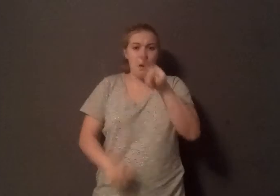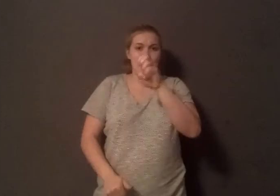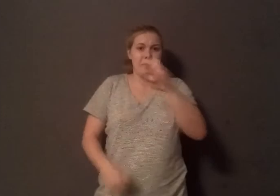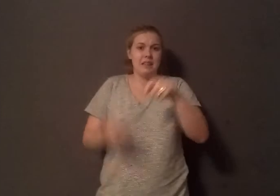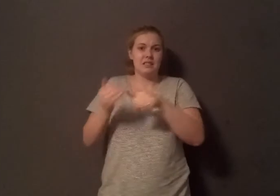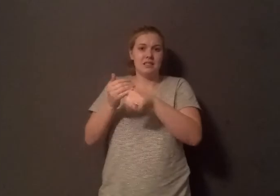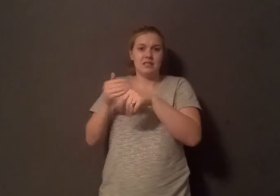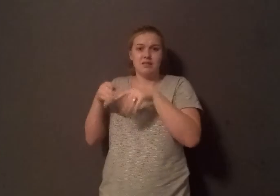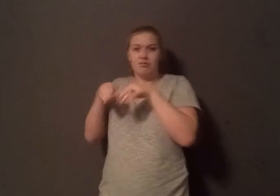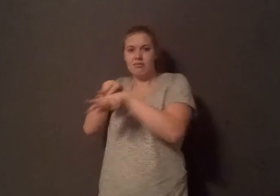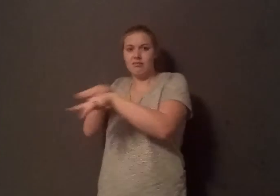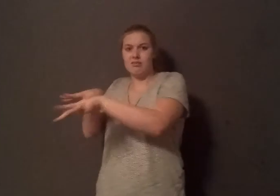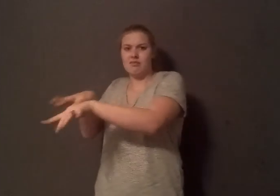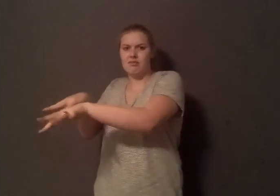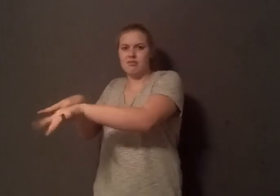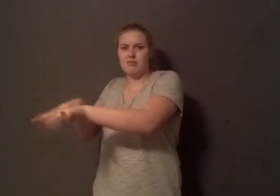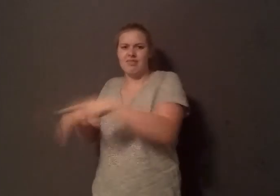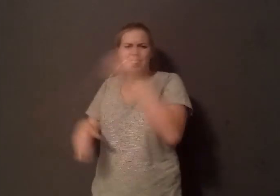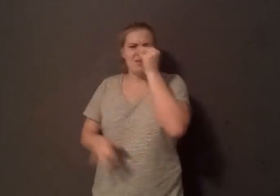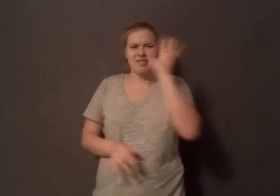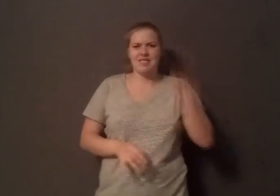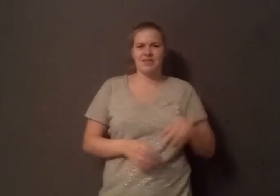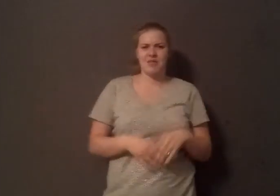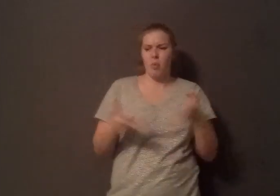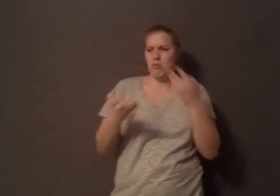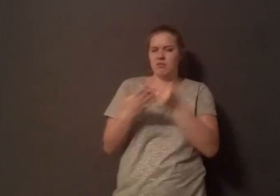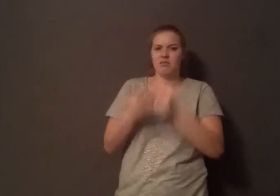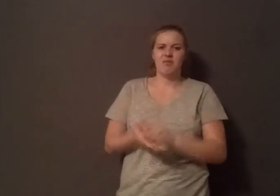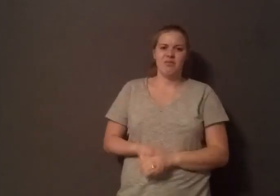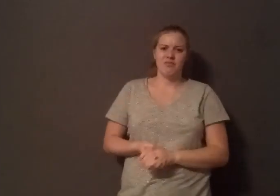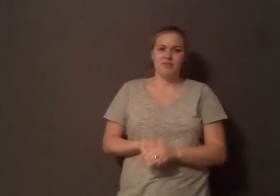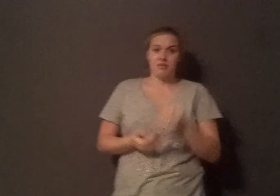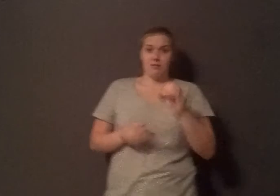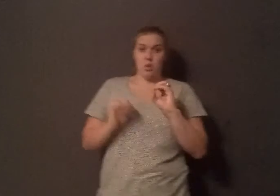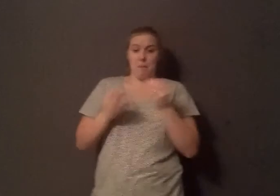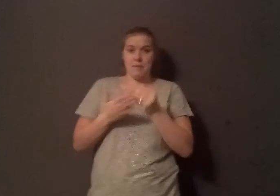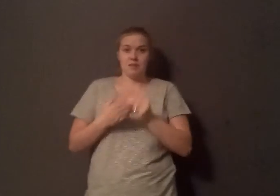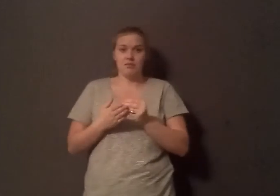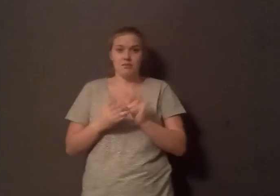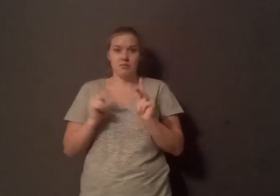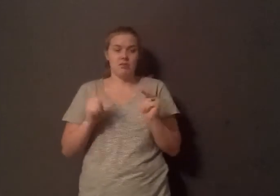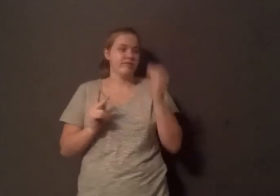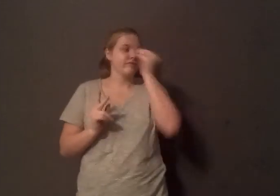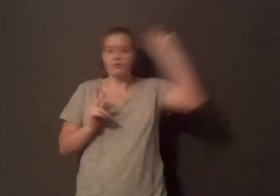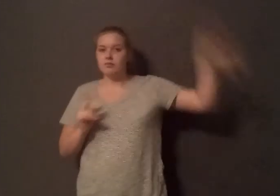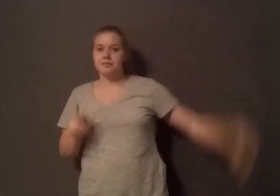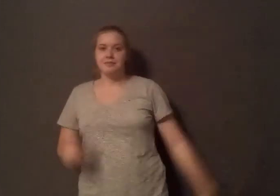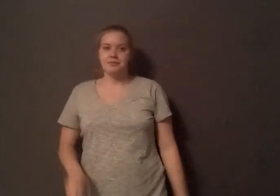world. They're not interested in feeding the world. They're interested in making money. You take the money away from it and let the folks starve. Because if you want to feed the